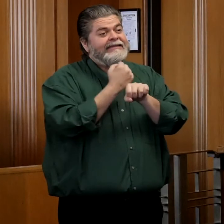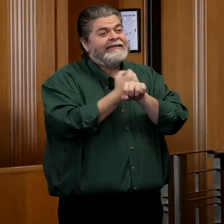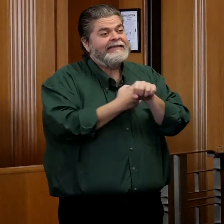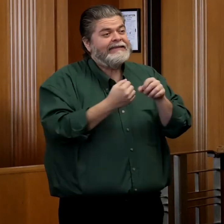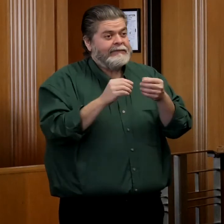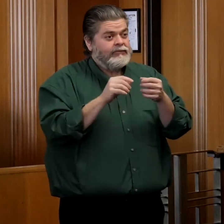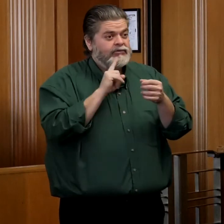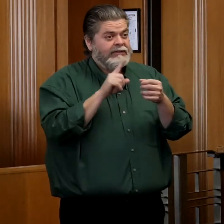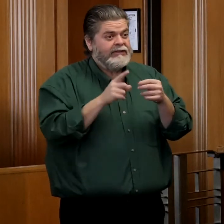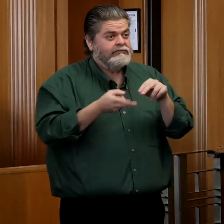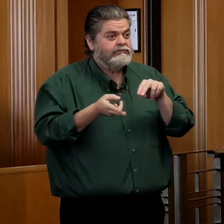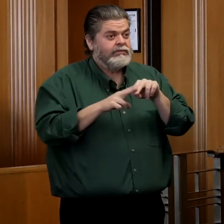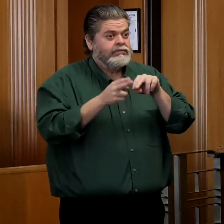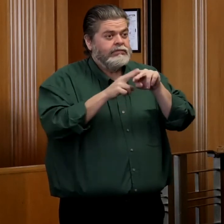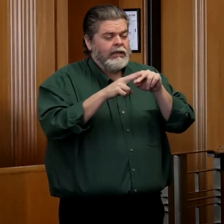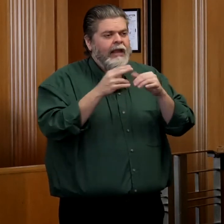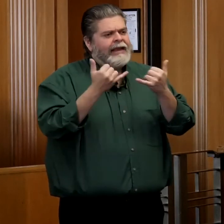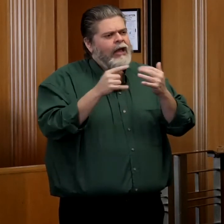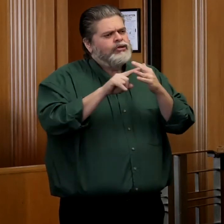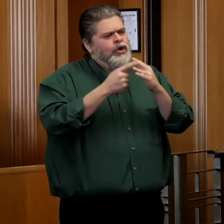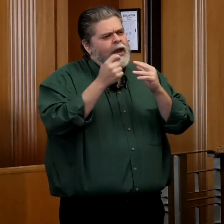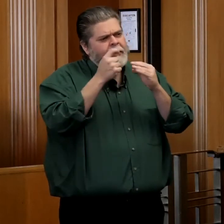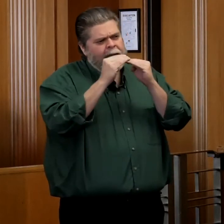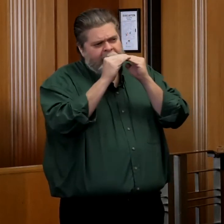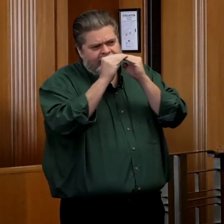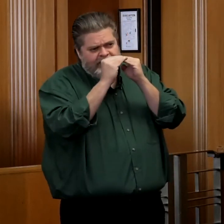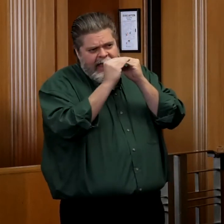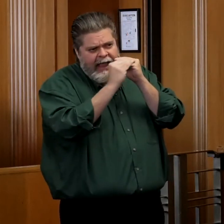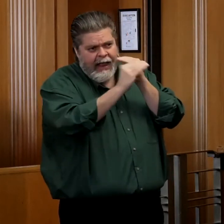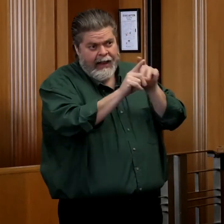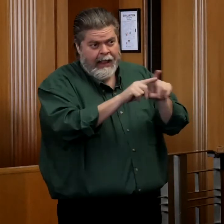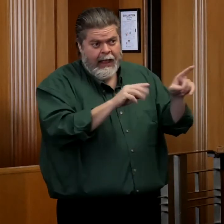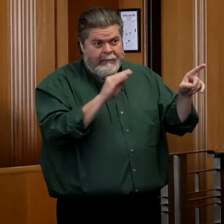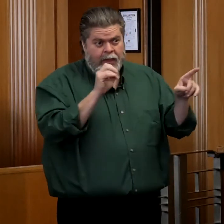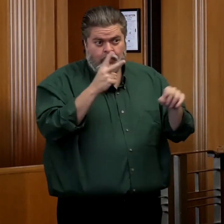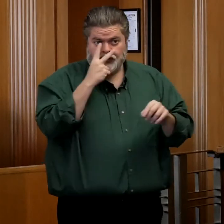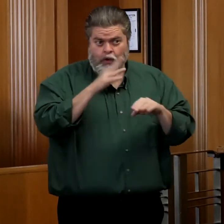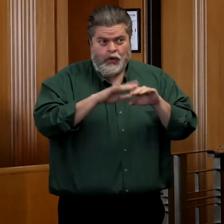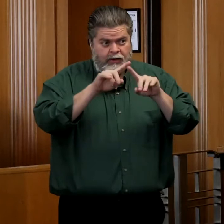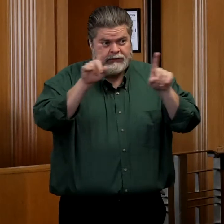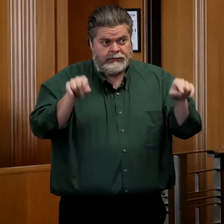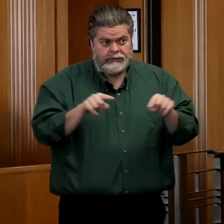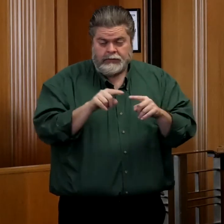hospitalizations may be flattening, as the mayor's slide suggests.